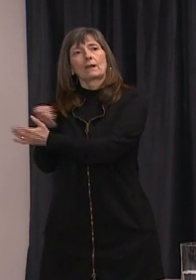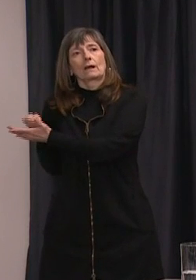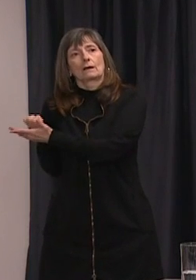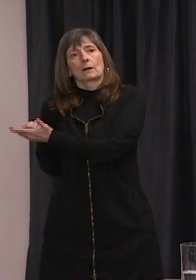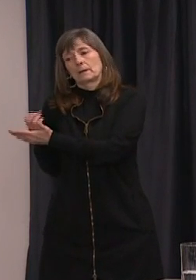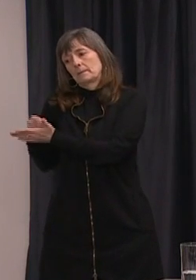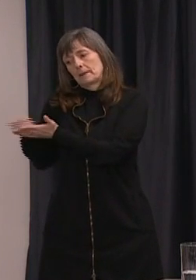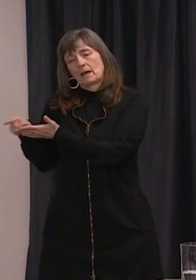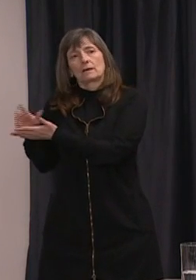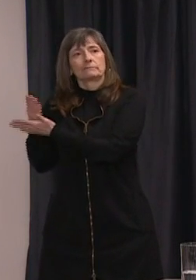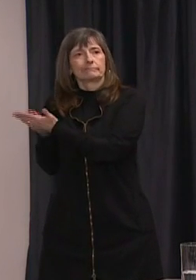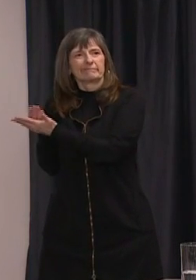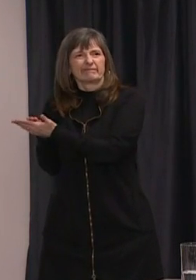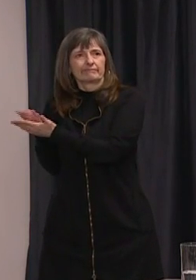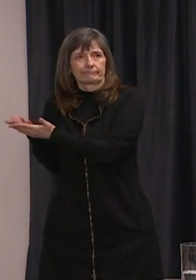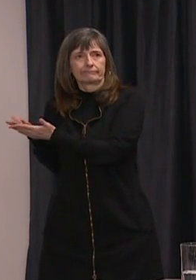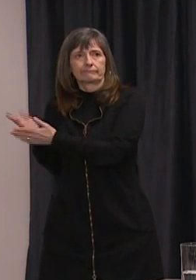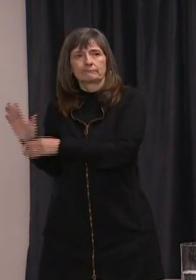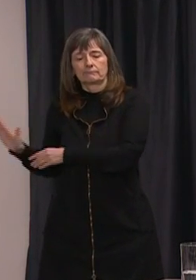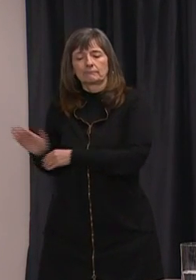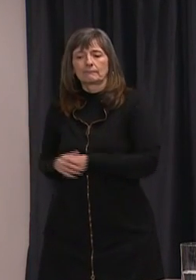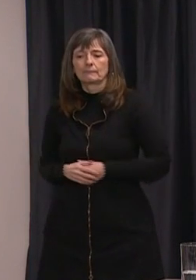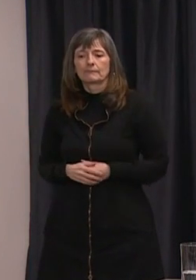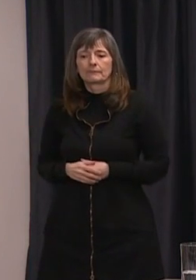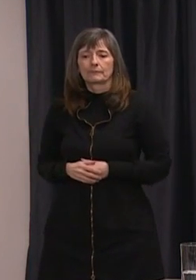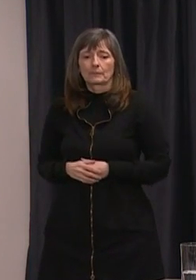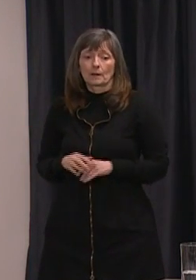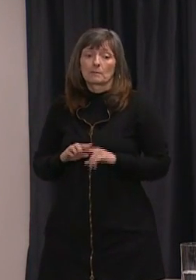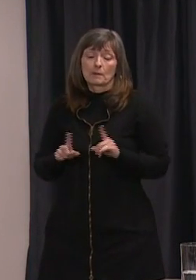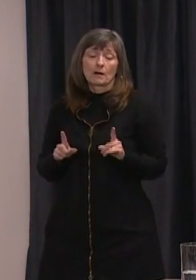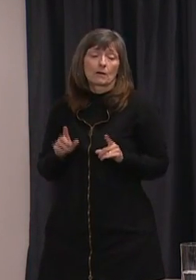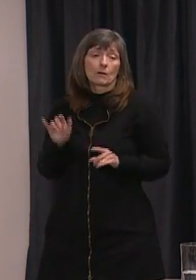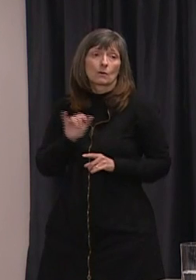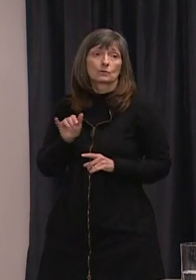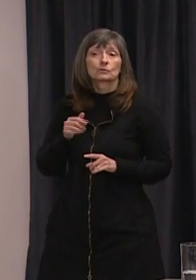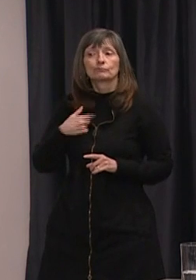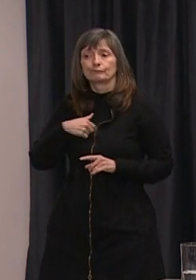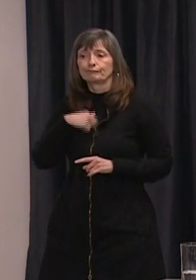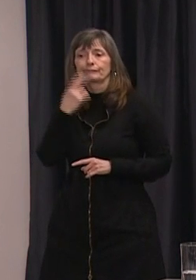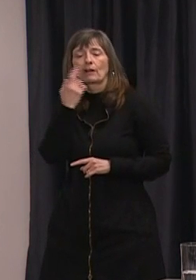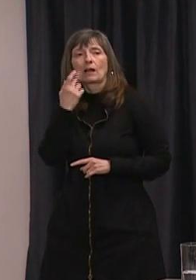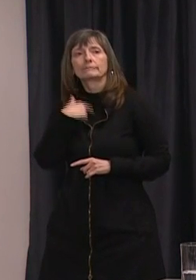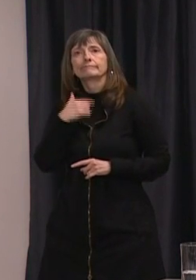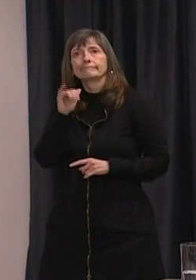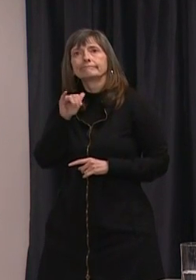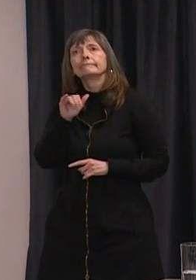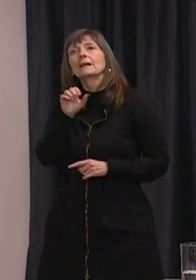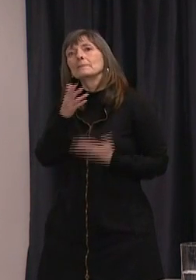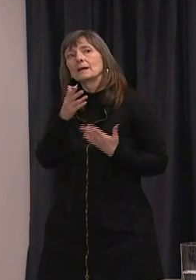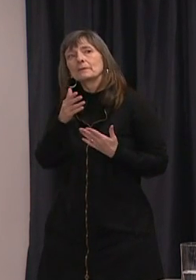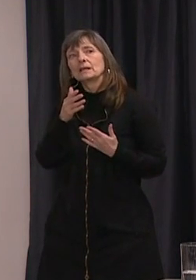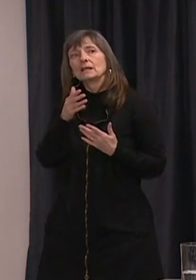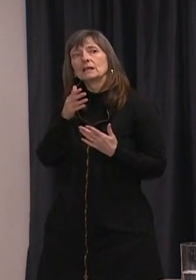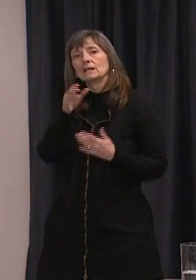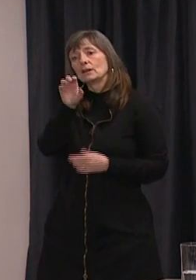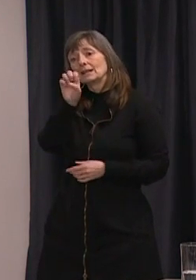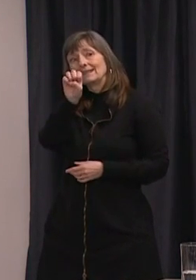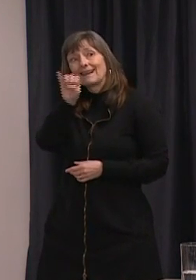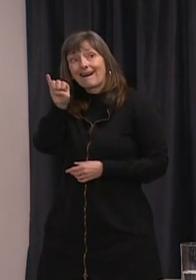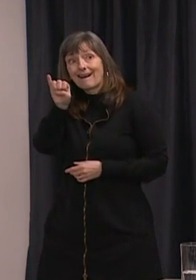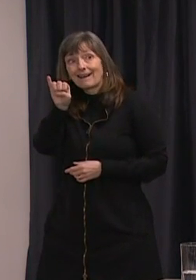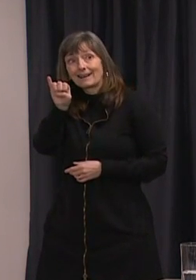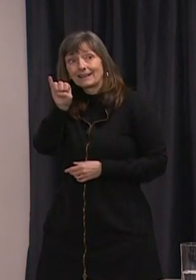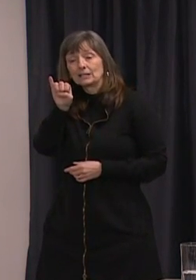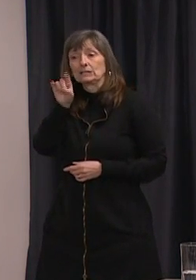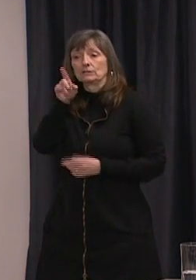certainly uh we're conscious of the need to look at the uh the ei uh uh uh accessibility in